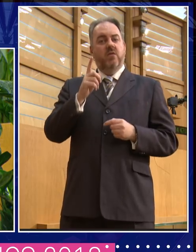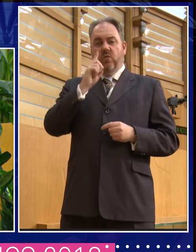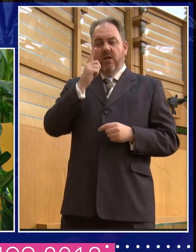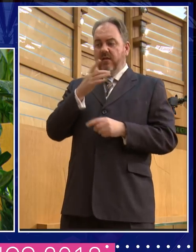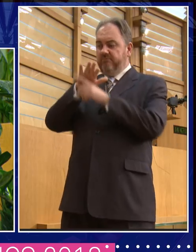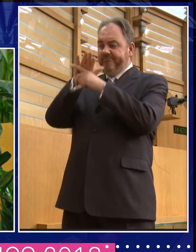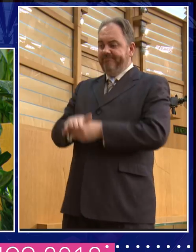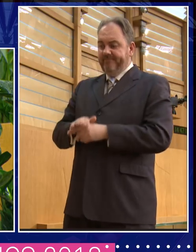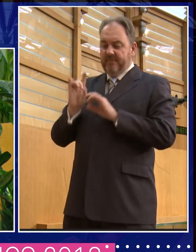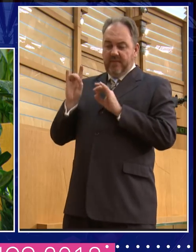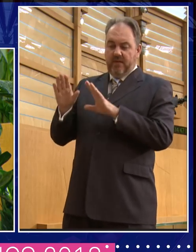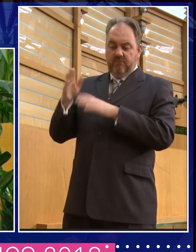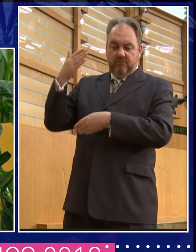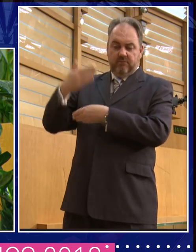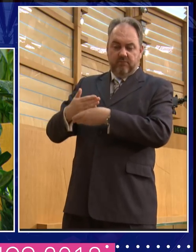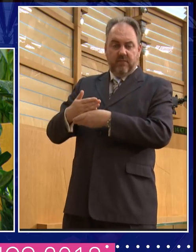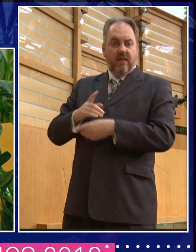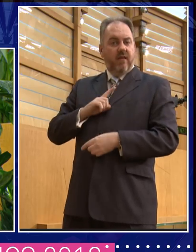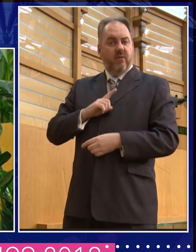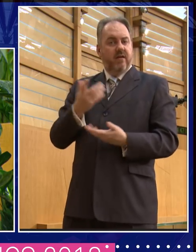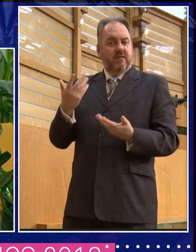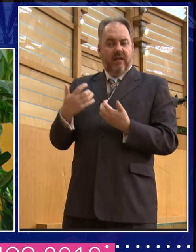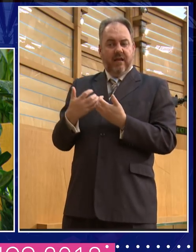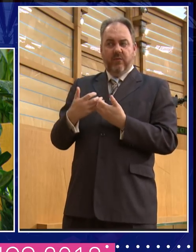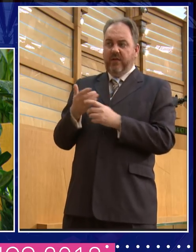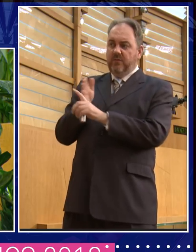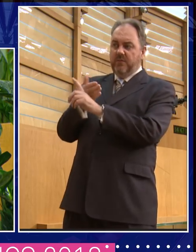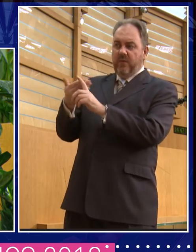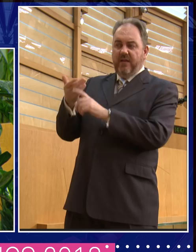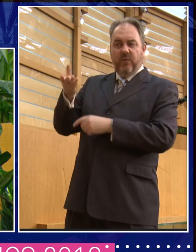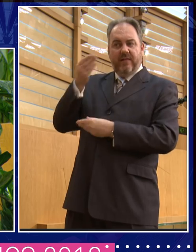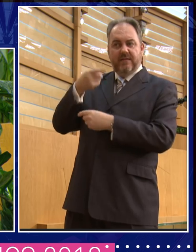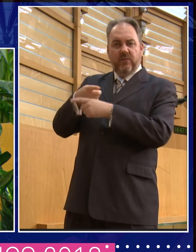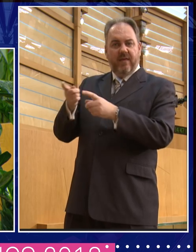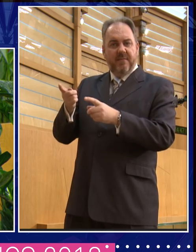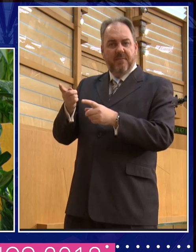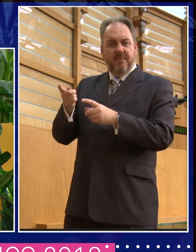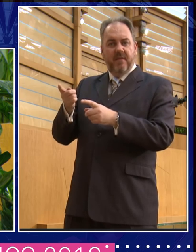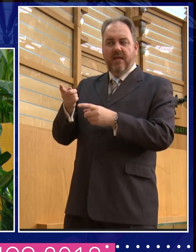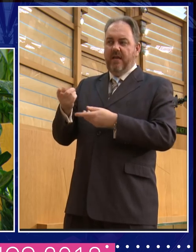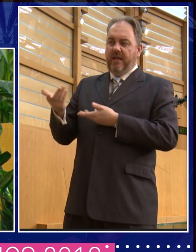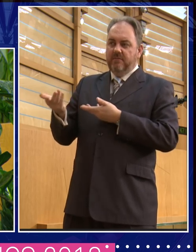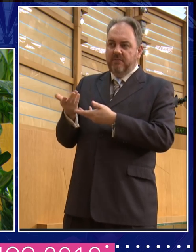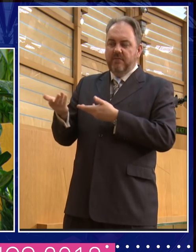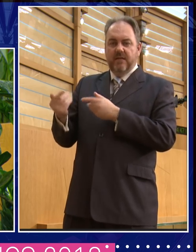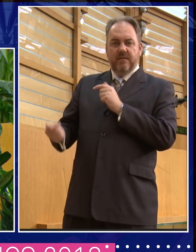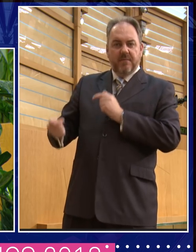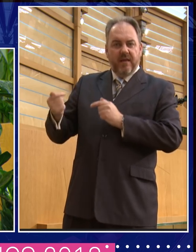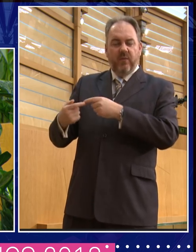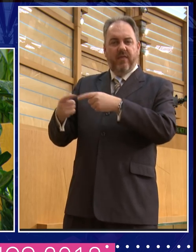people with whom they rightly disagree are cogently and learn to be plausible in arguing and learn to be